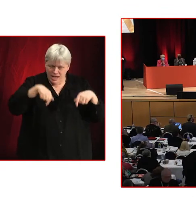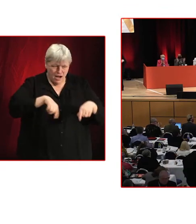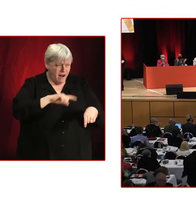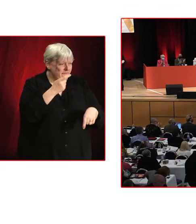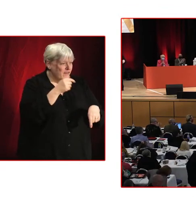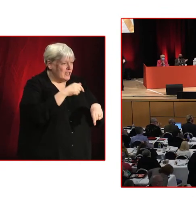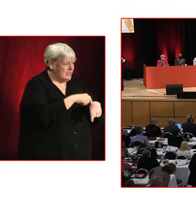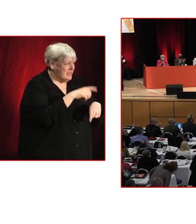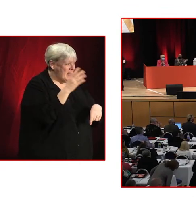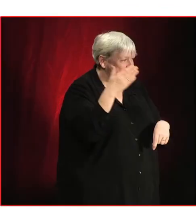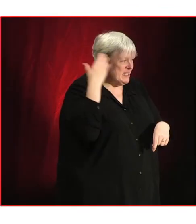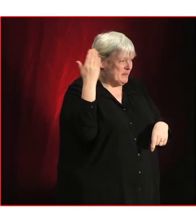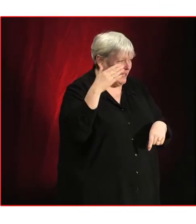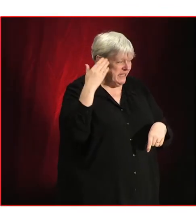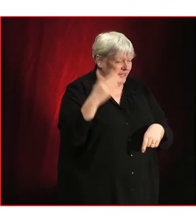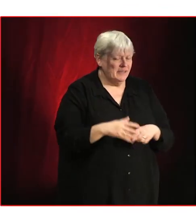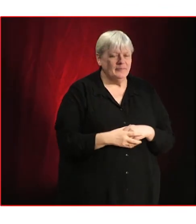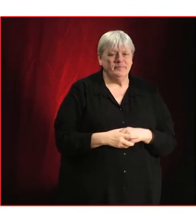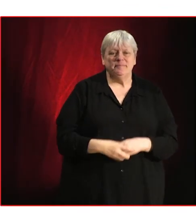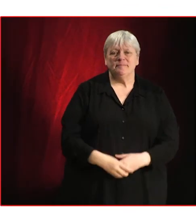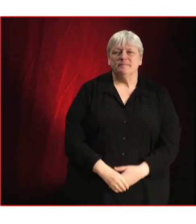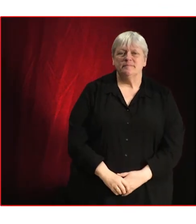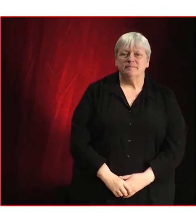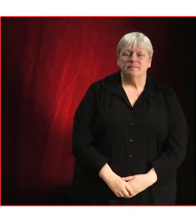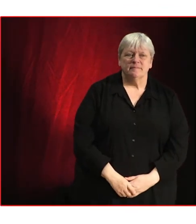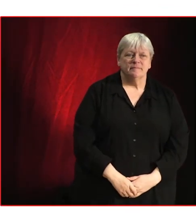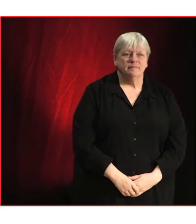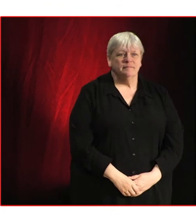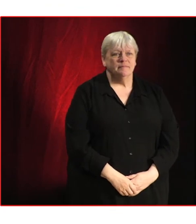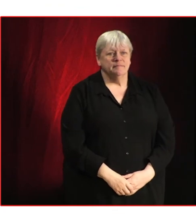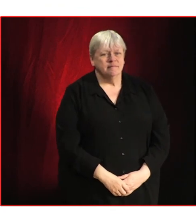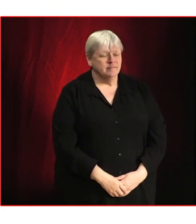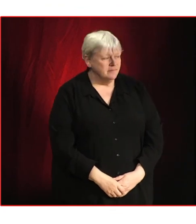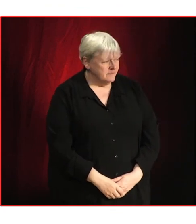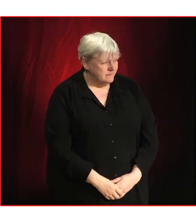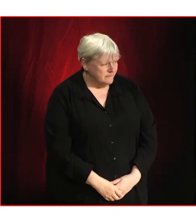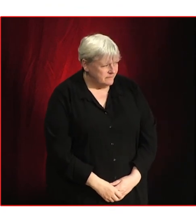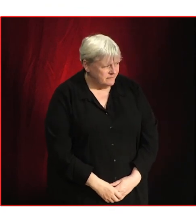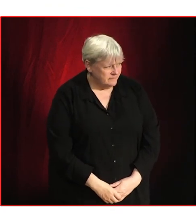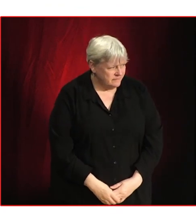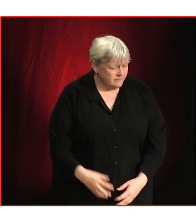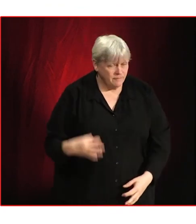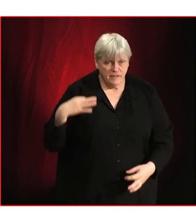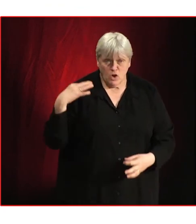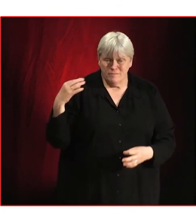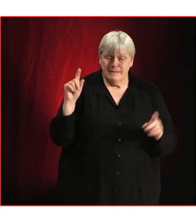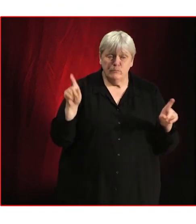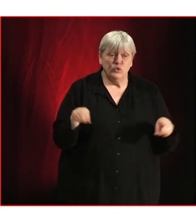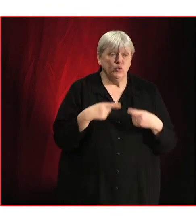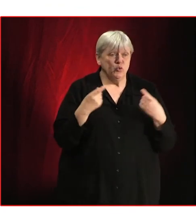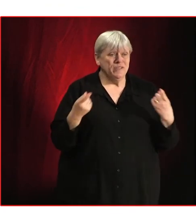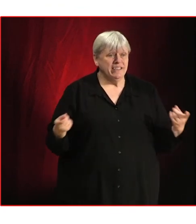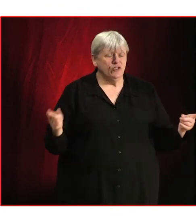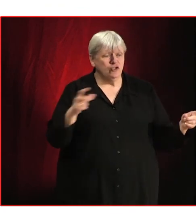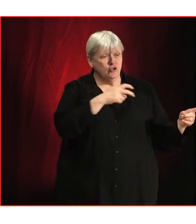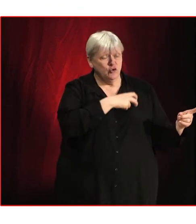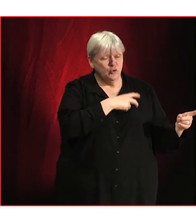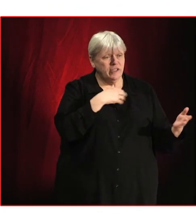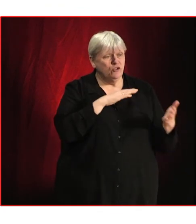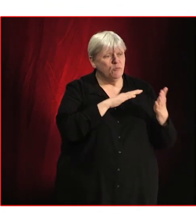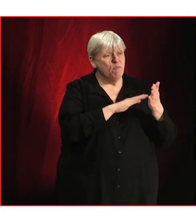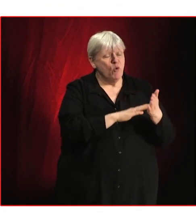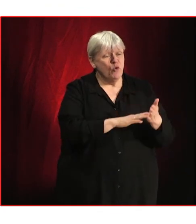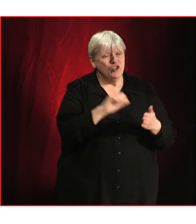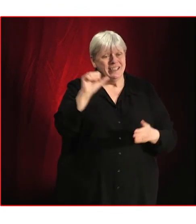representing the Musicians' Union to move the motion